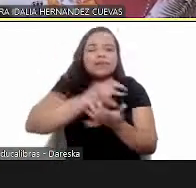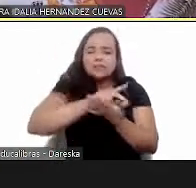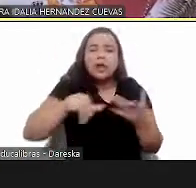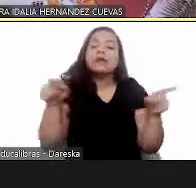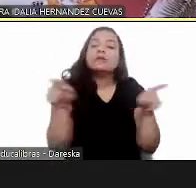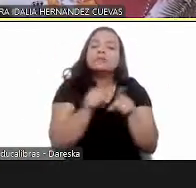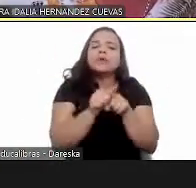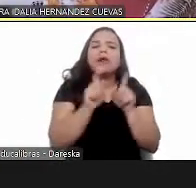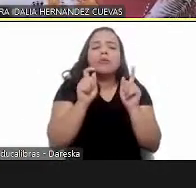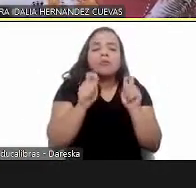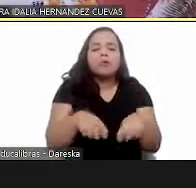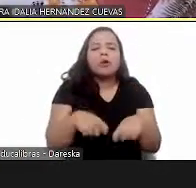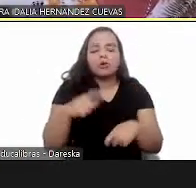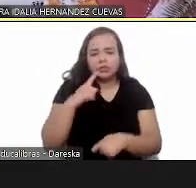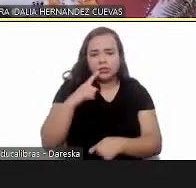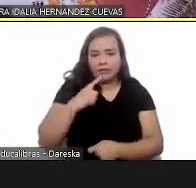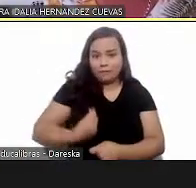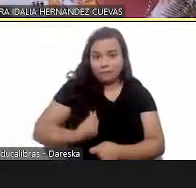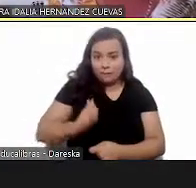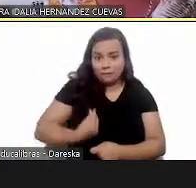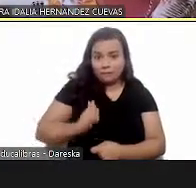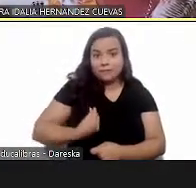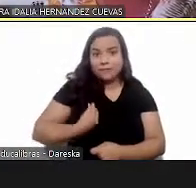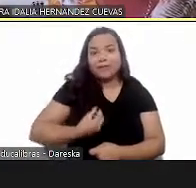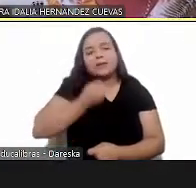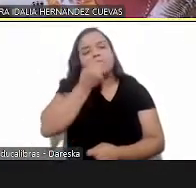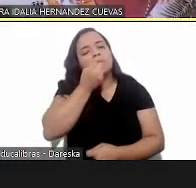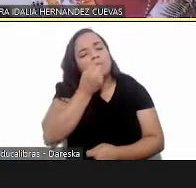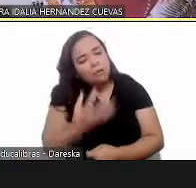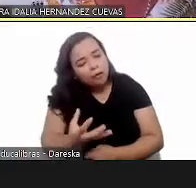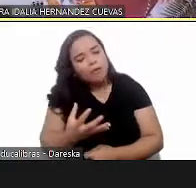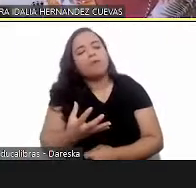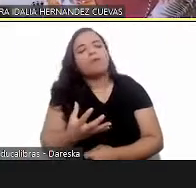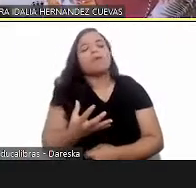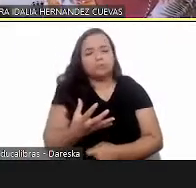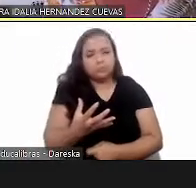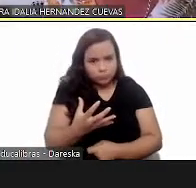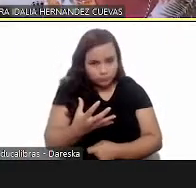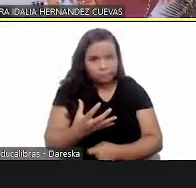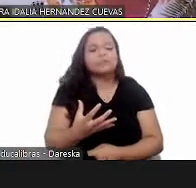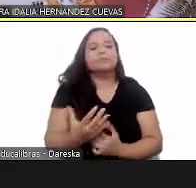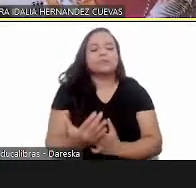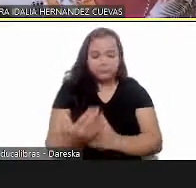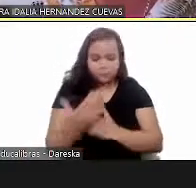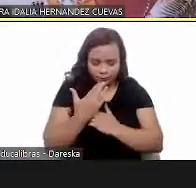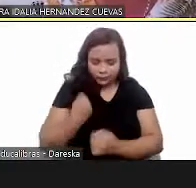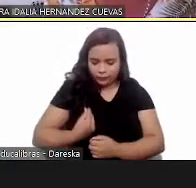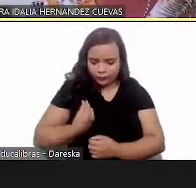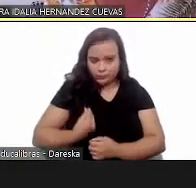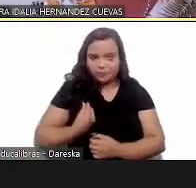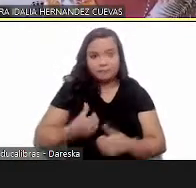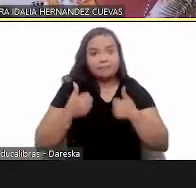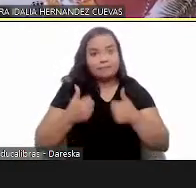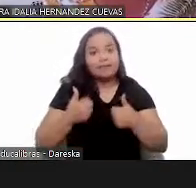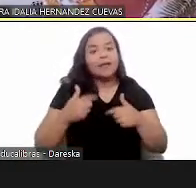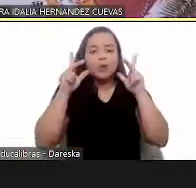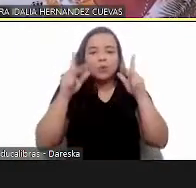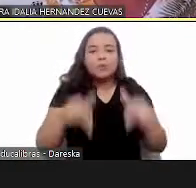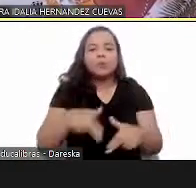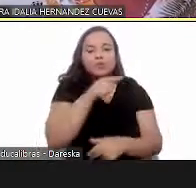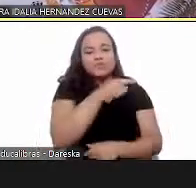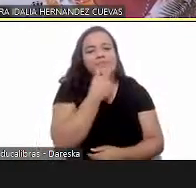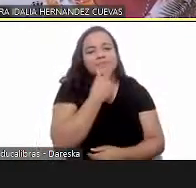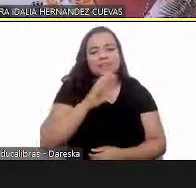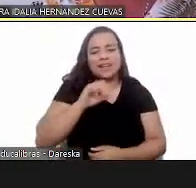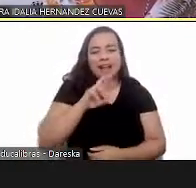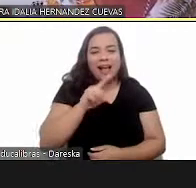be have their diagnosis to be able to prevent and to live a long healthy life as the carlos chagas ever since he discovered